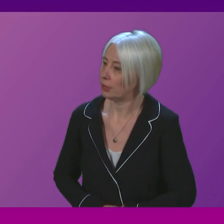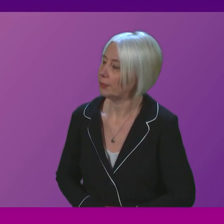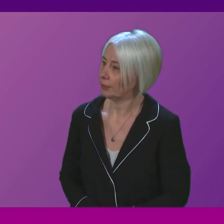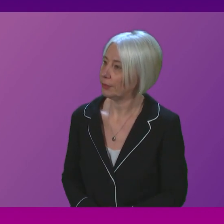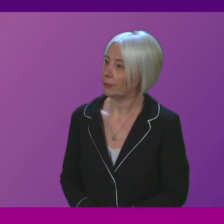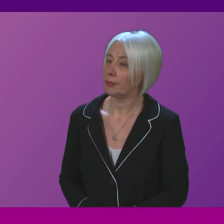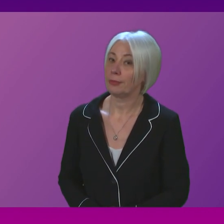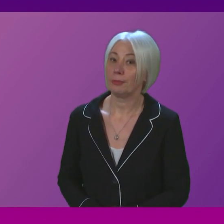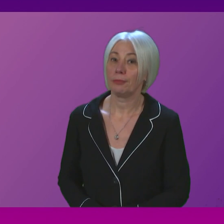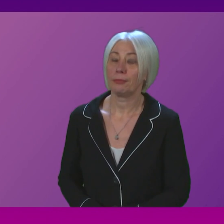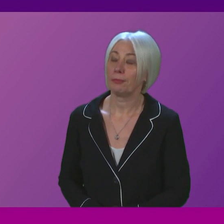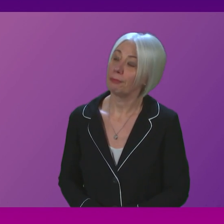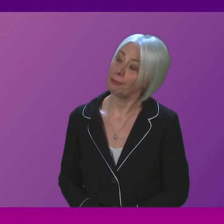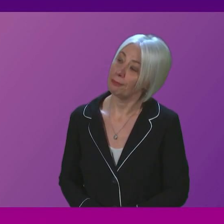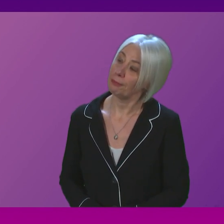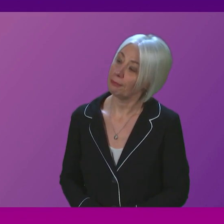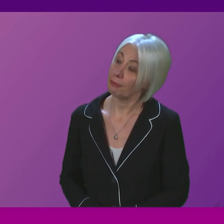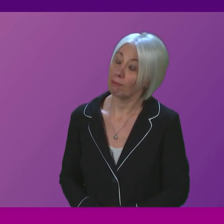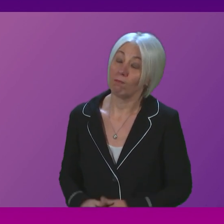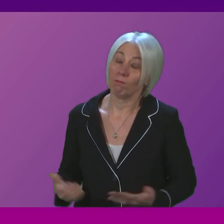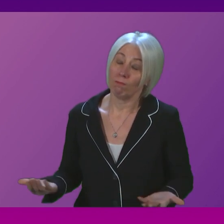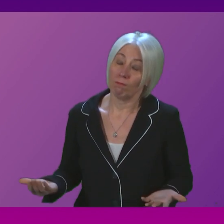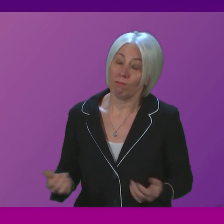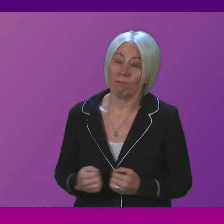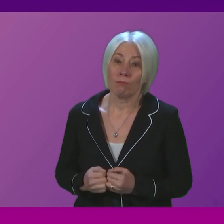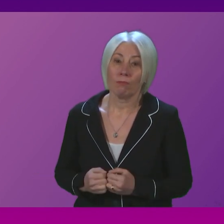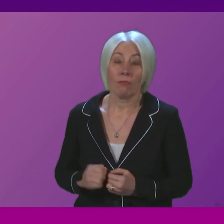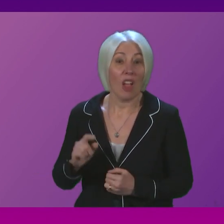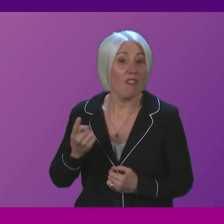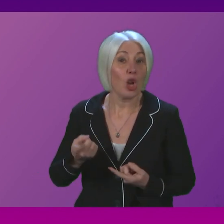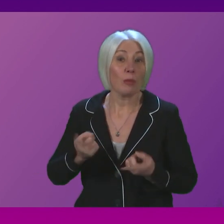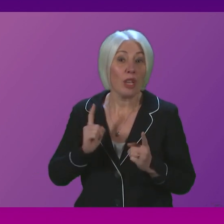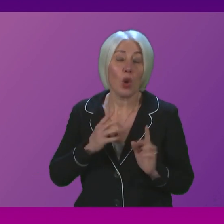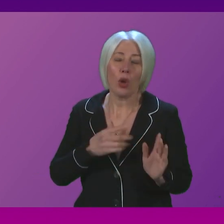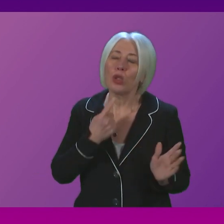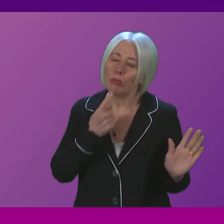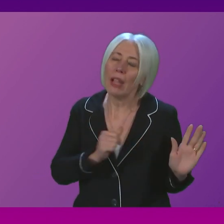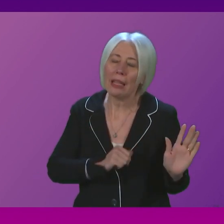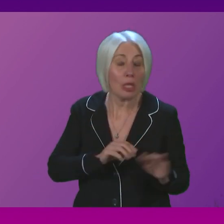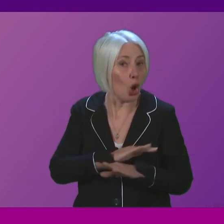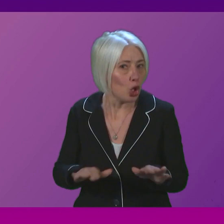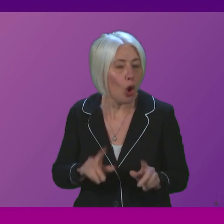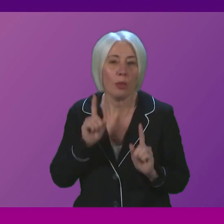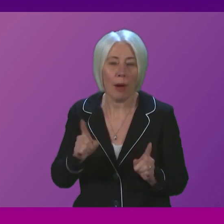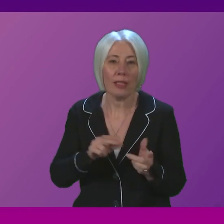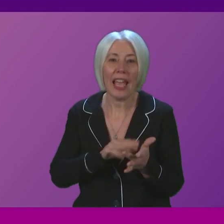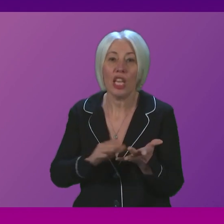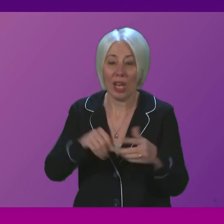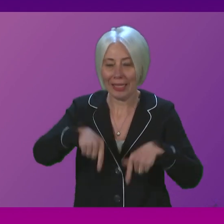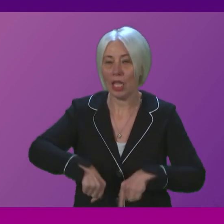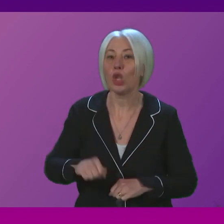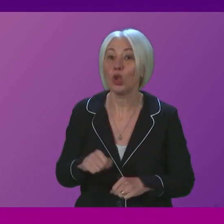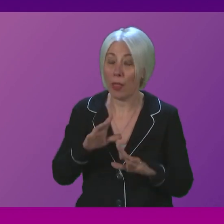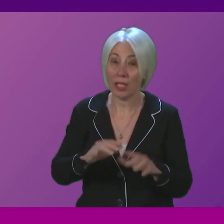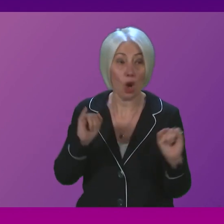Douglas Ross. Well, whether the First Minister wants to admit it or not, Scotland's NHS is in crisis